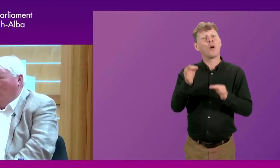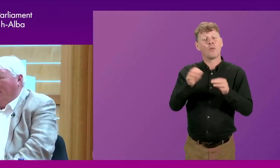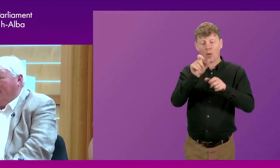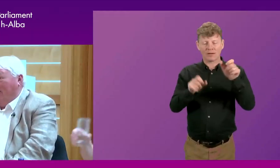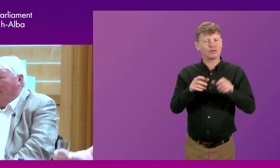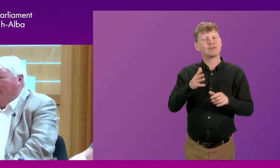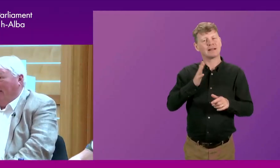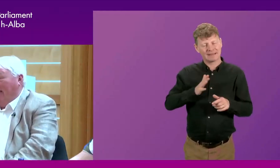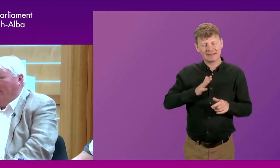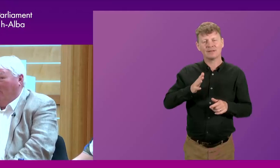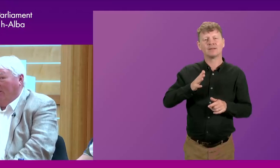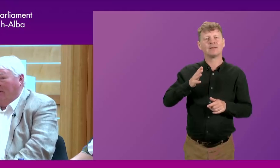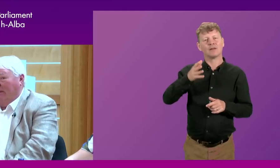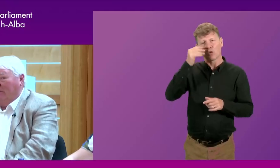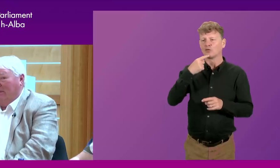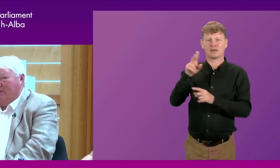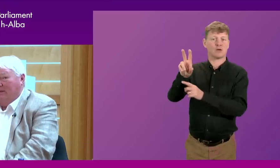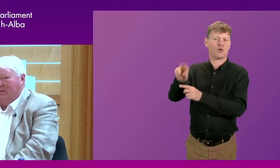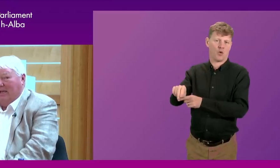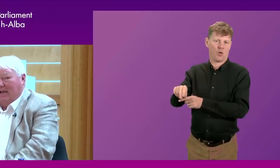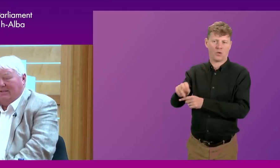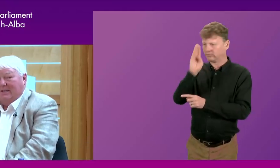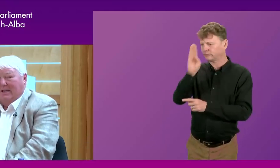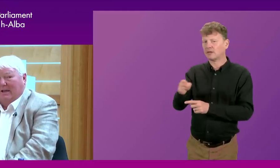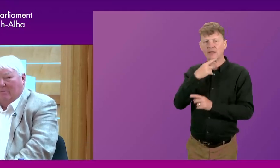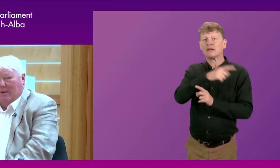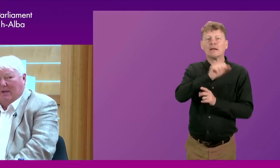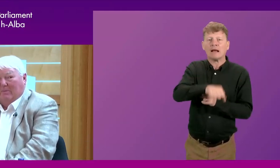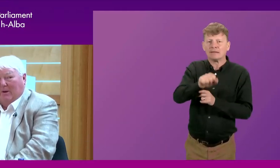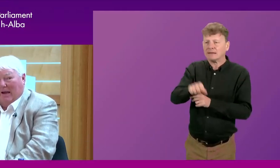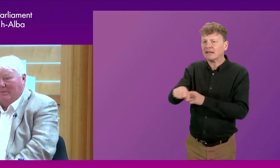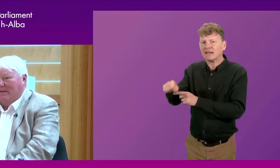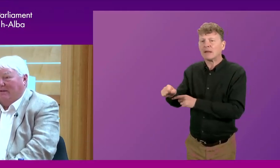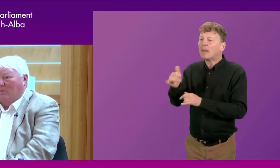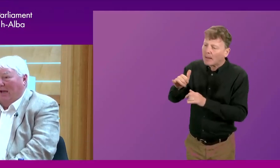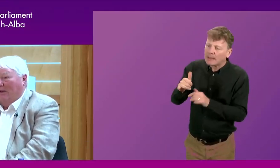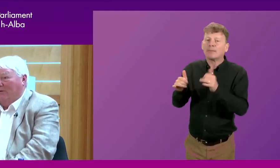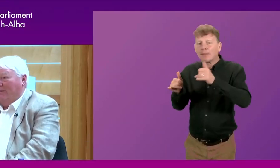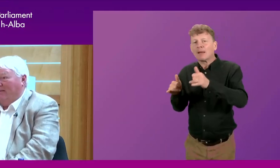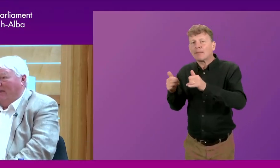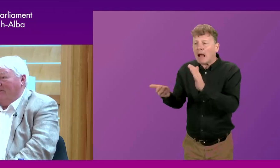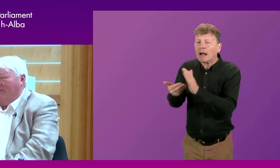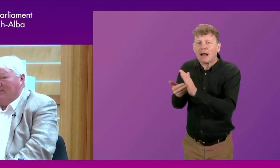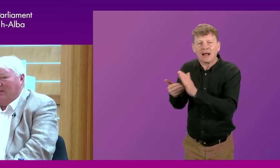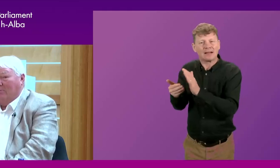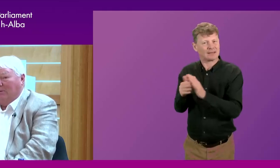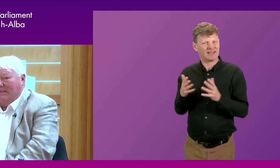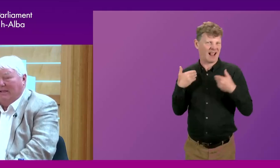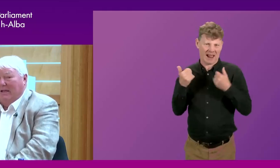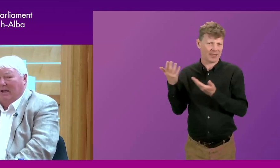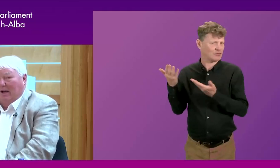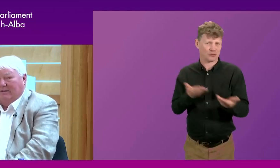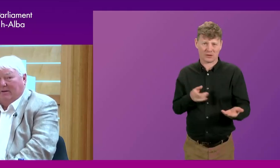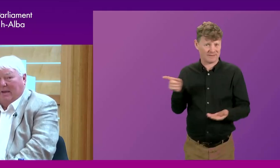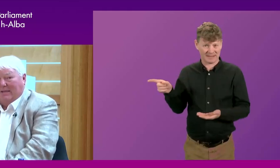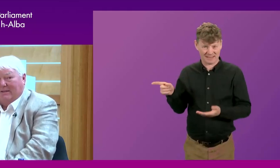say no and to say it bluntly, and they're not currently doing so. They're saying yes, and maybe, and perhaps, and can we add on things. The health service is in a complete